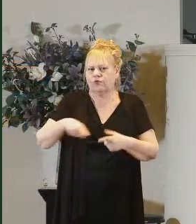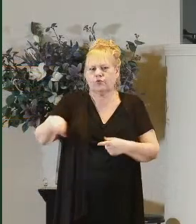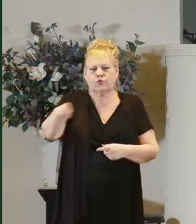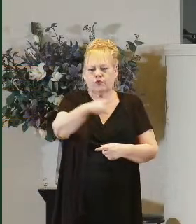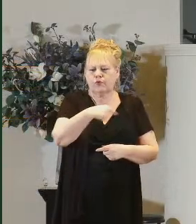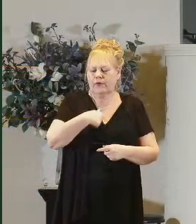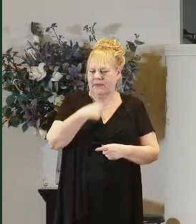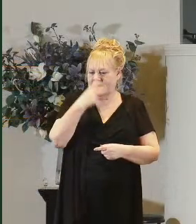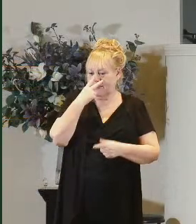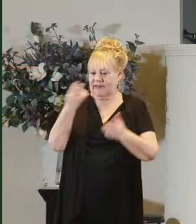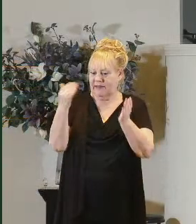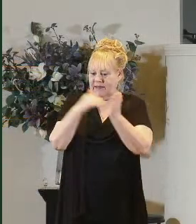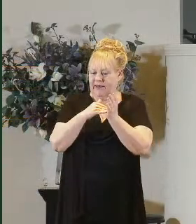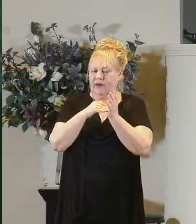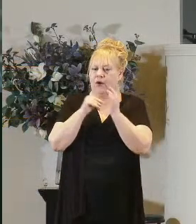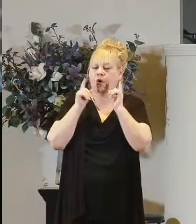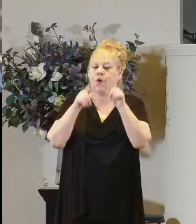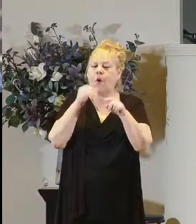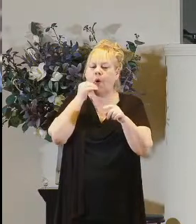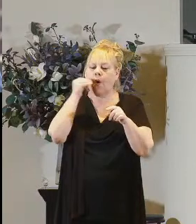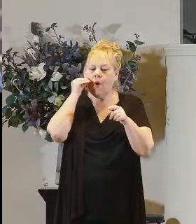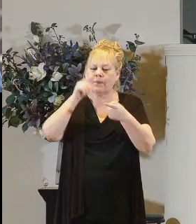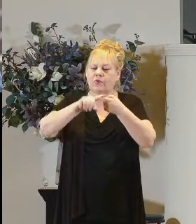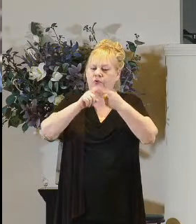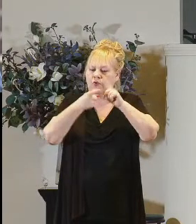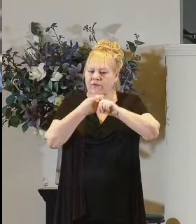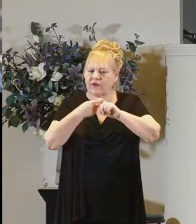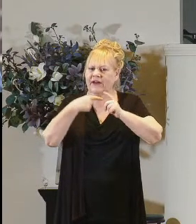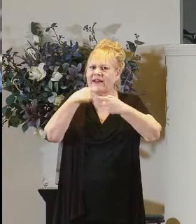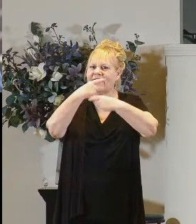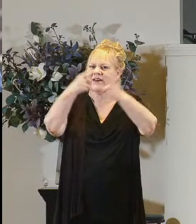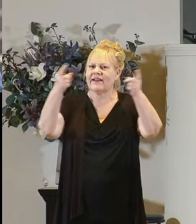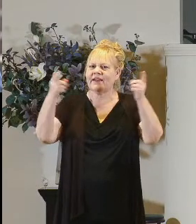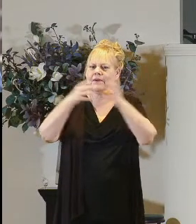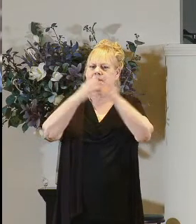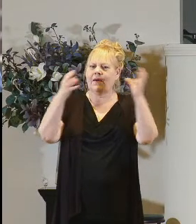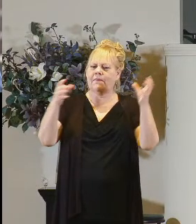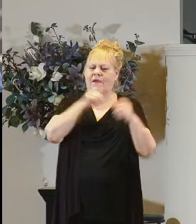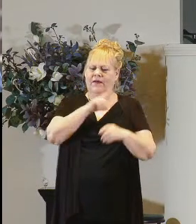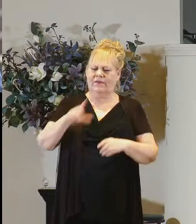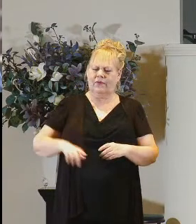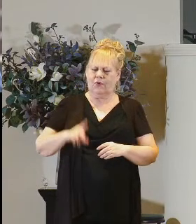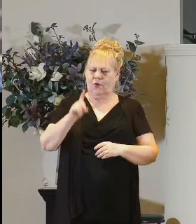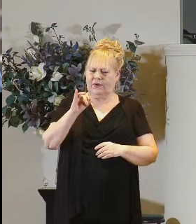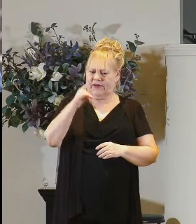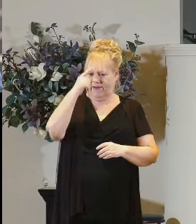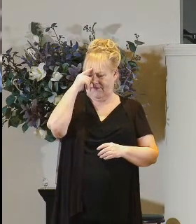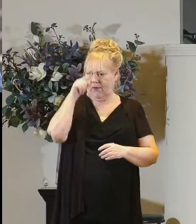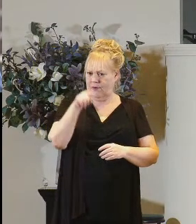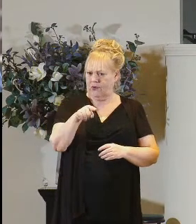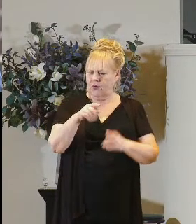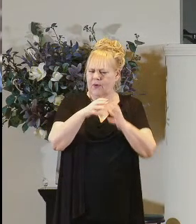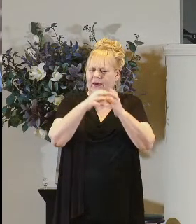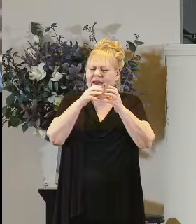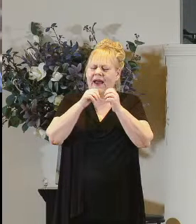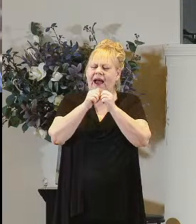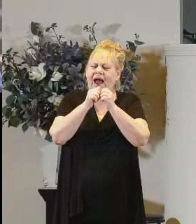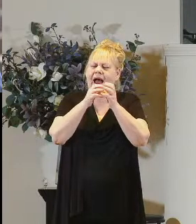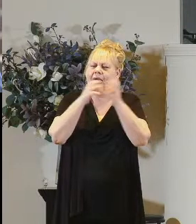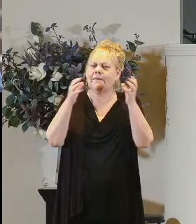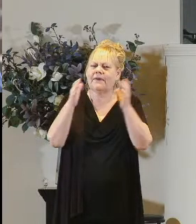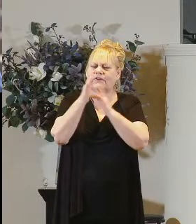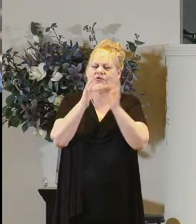and me look at it again go home to your friends and tell them how much the lord has done for you and how he has had